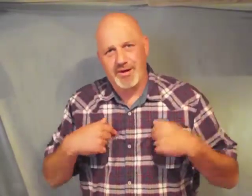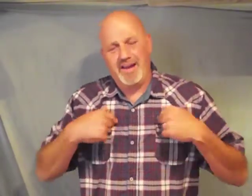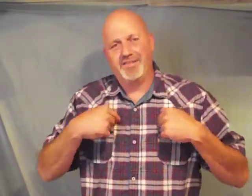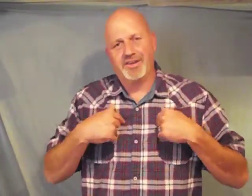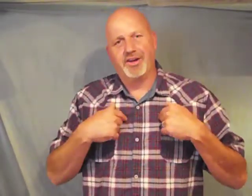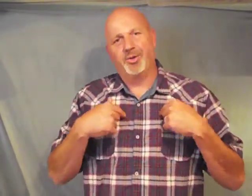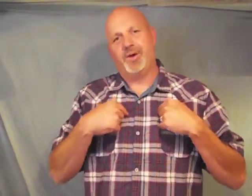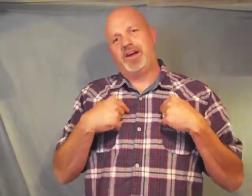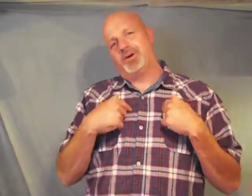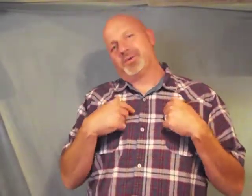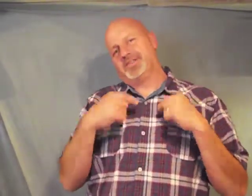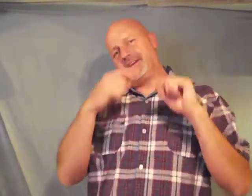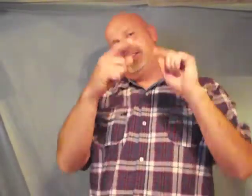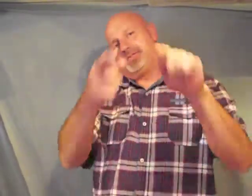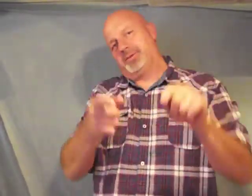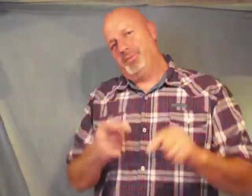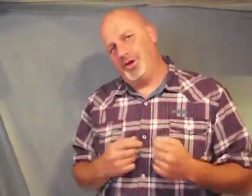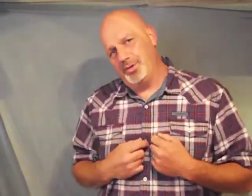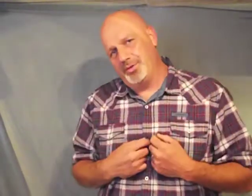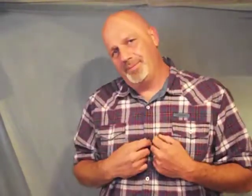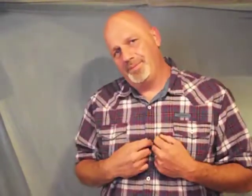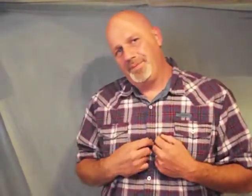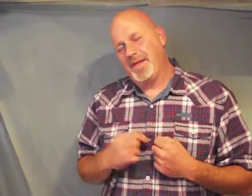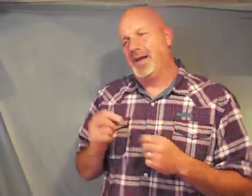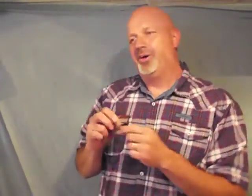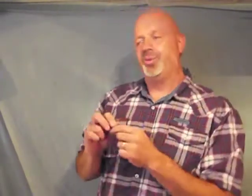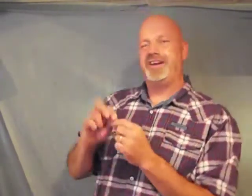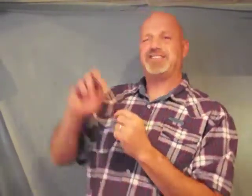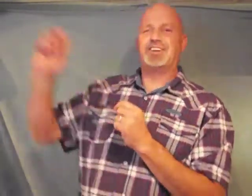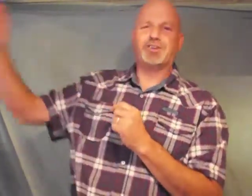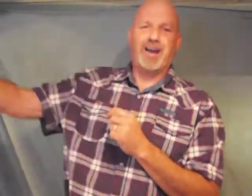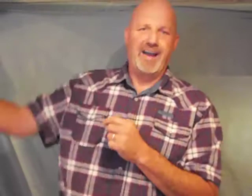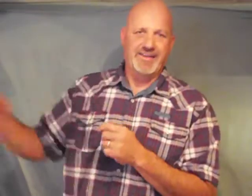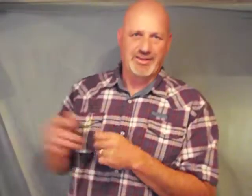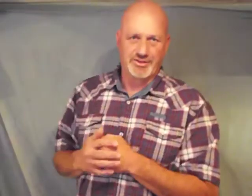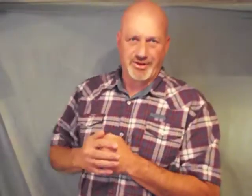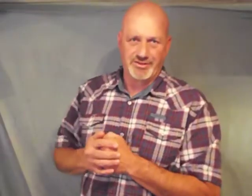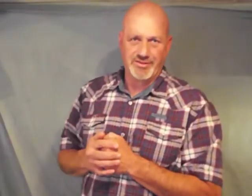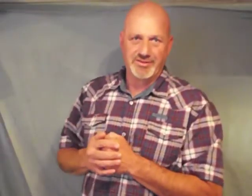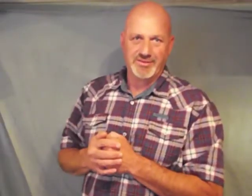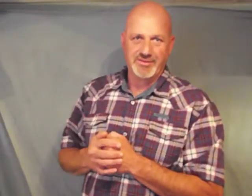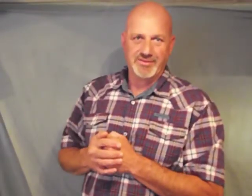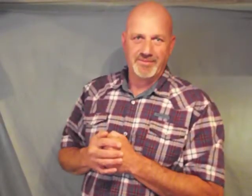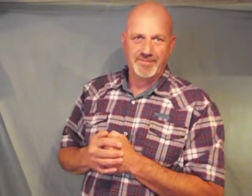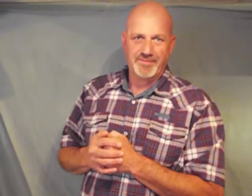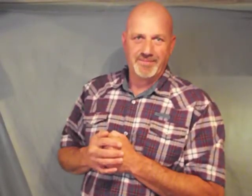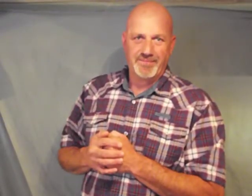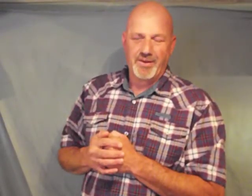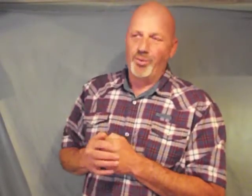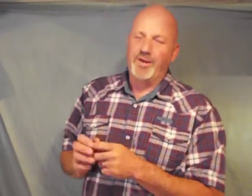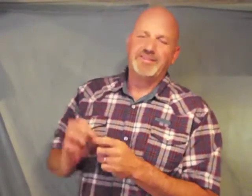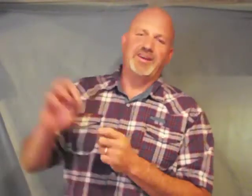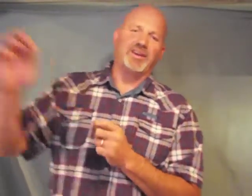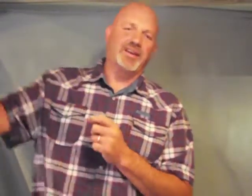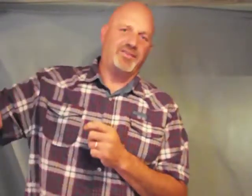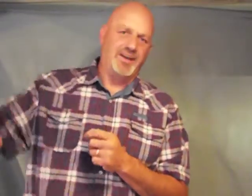even though we don't receive from you we still tithe to churches we still give love